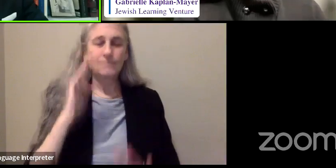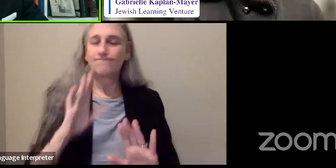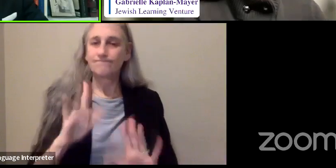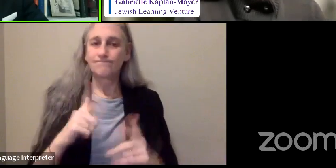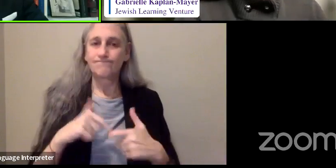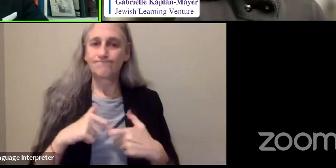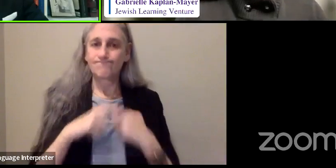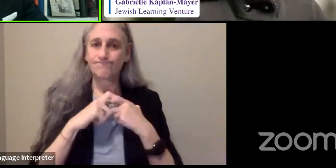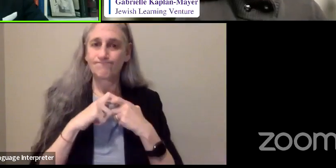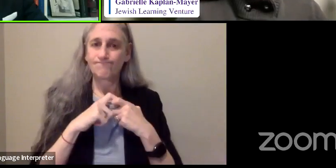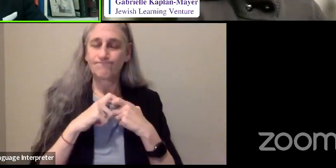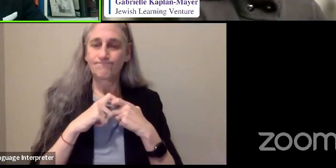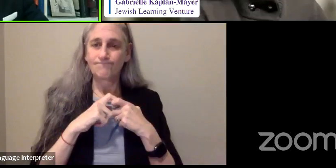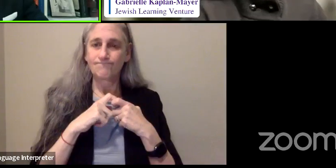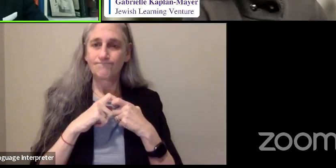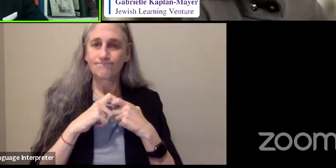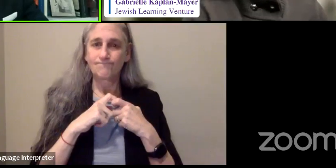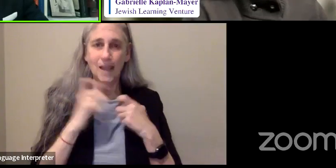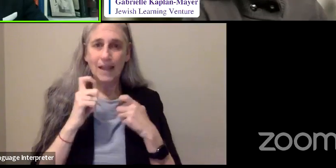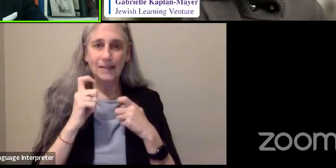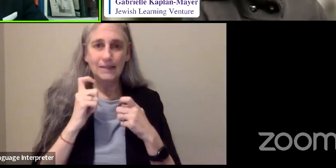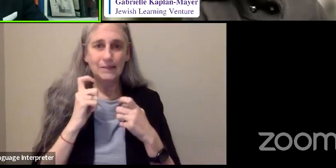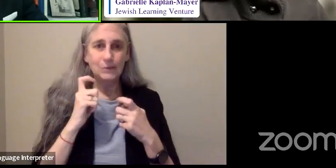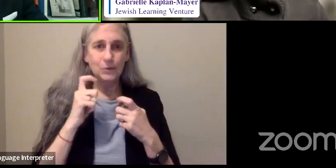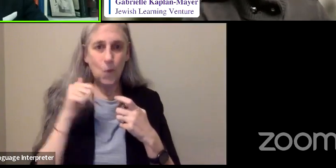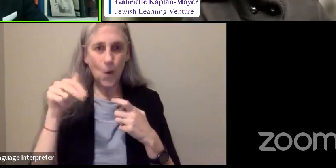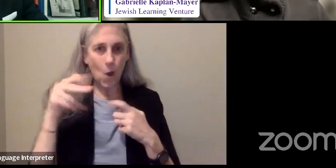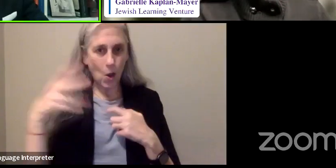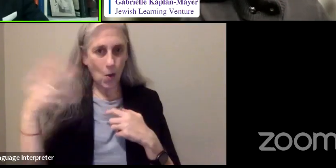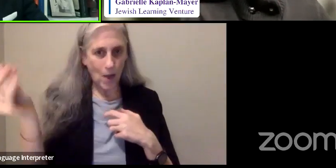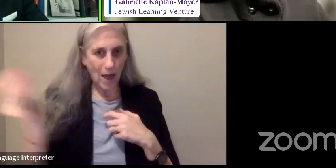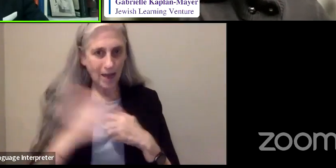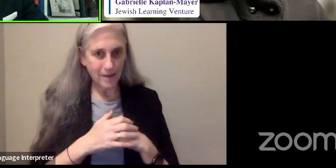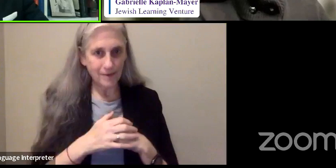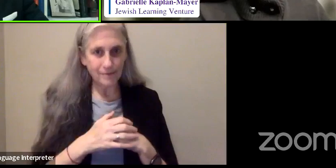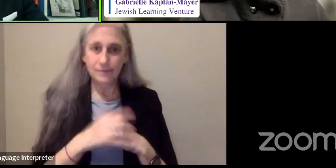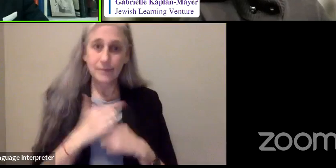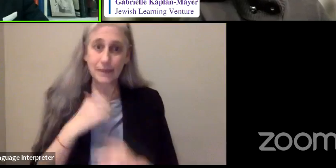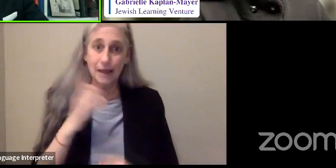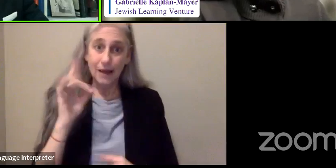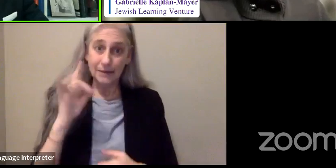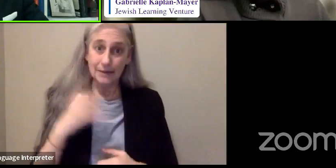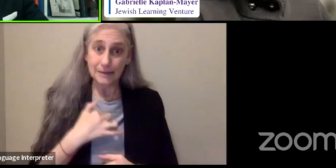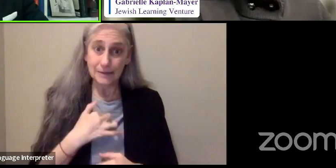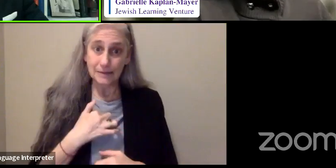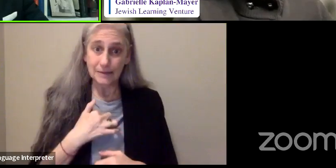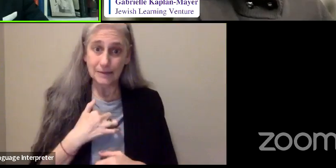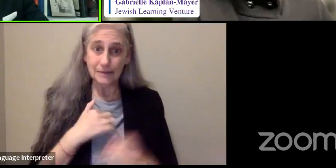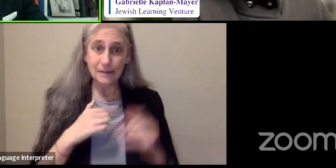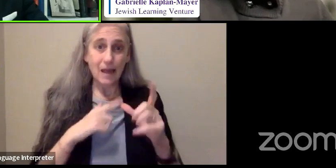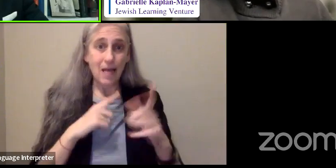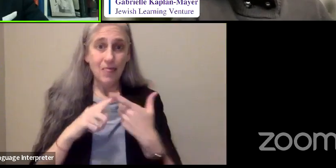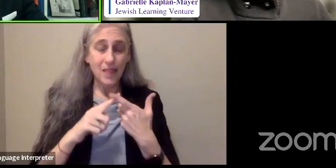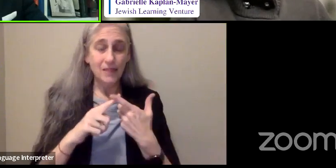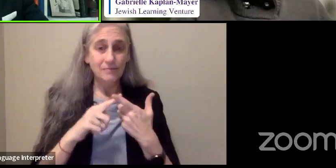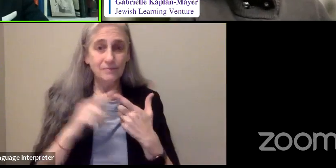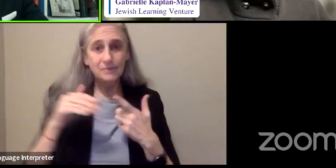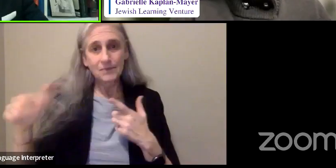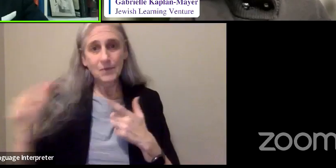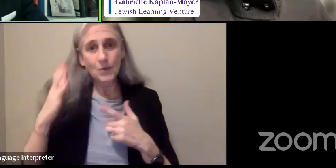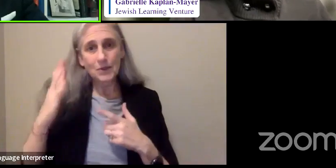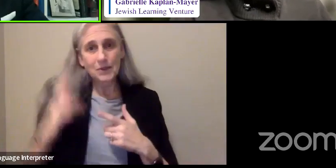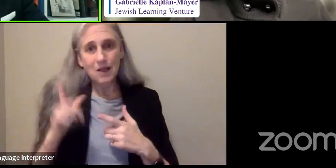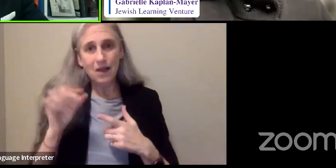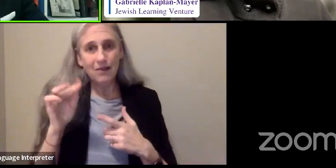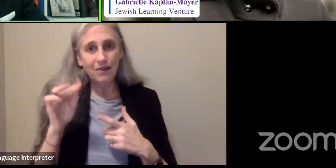leave the mound, which I did. And stumbled to the sidelines and dropped to the